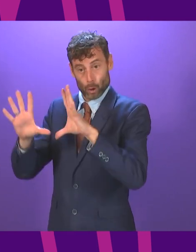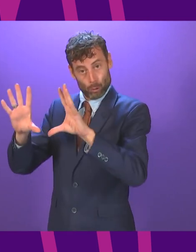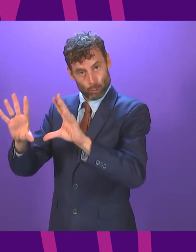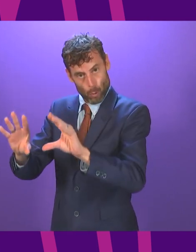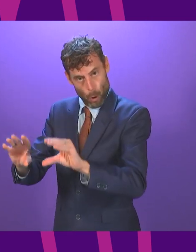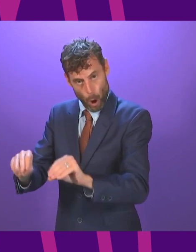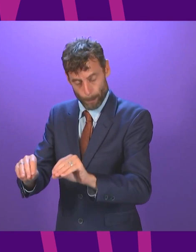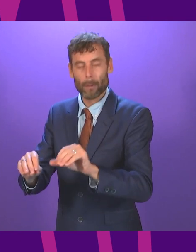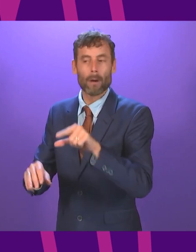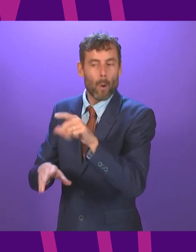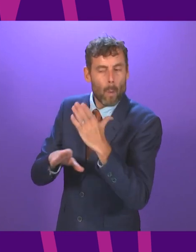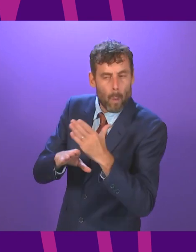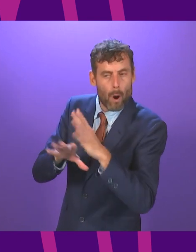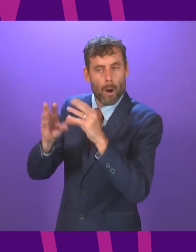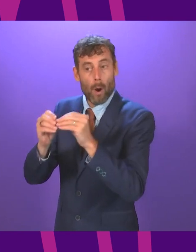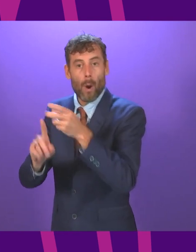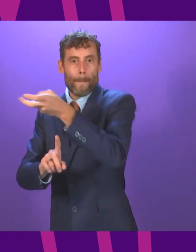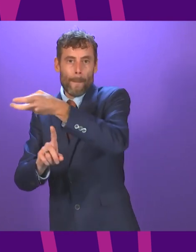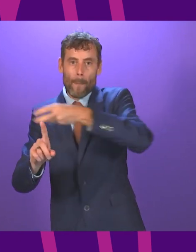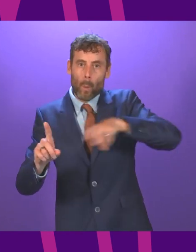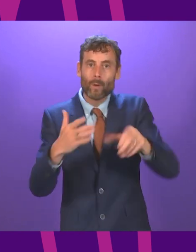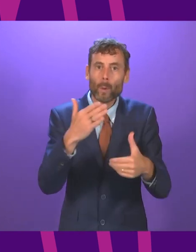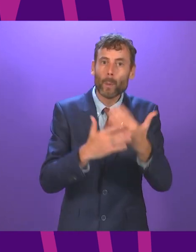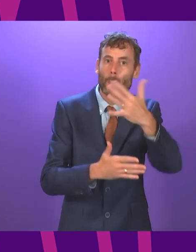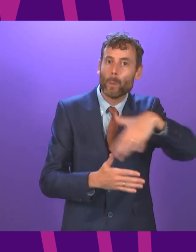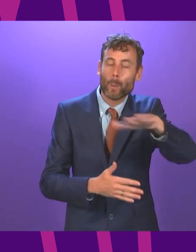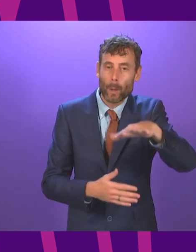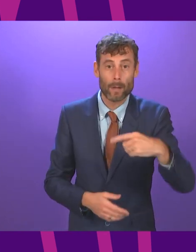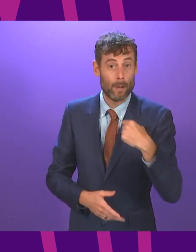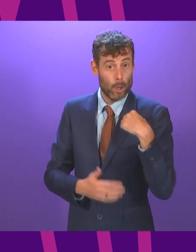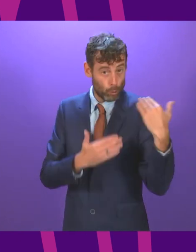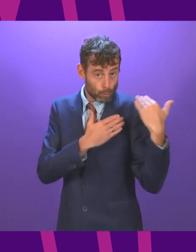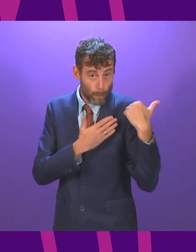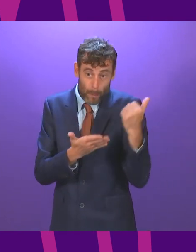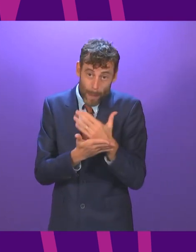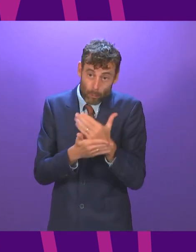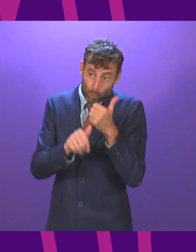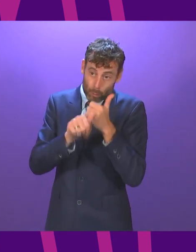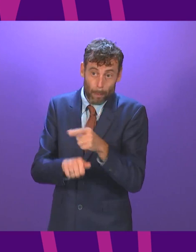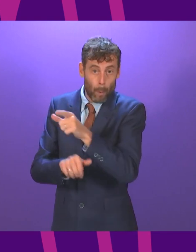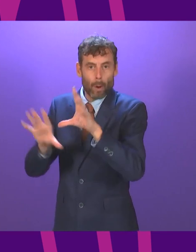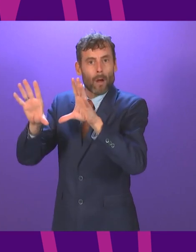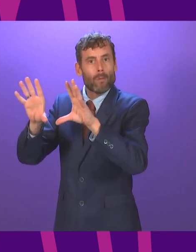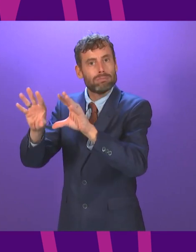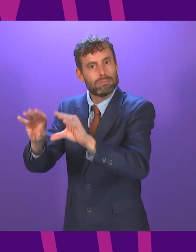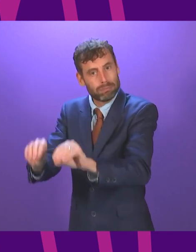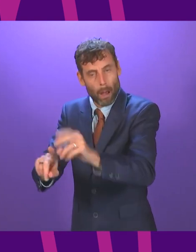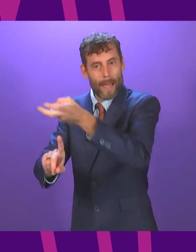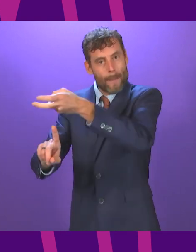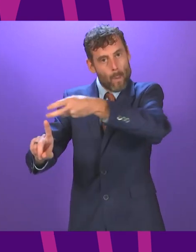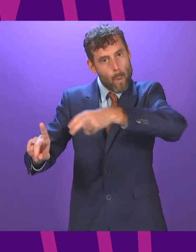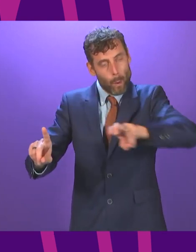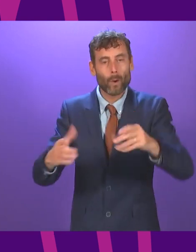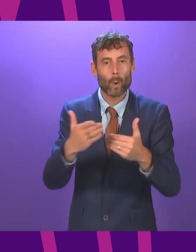recognises that. The responsibility on government is to make sure we are providing the support and the investment to do that.